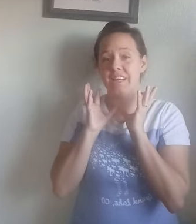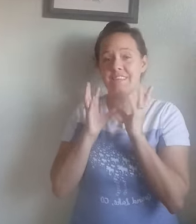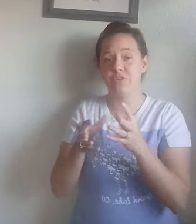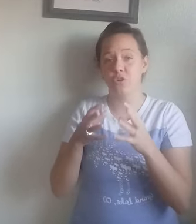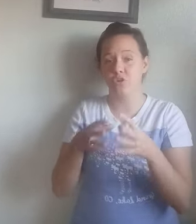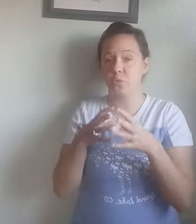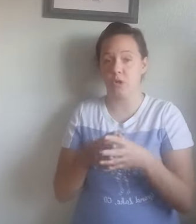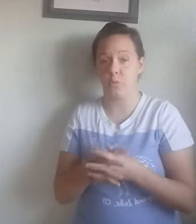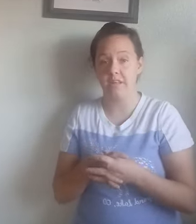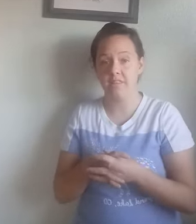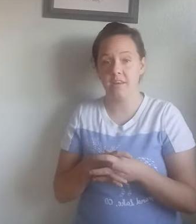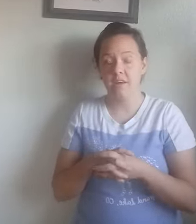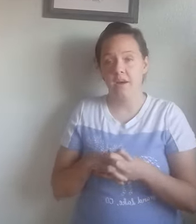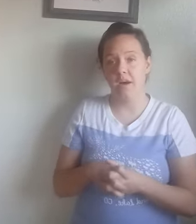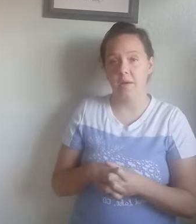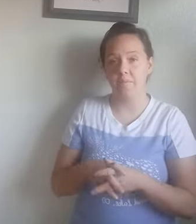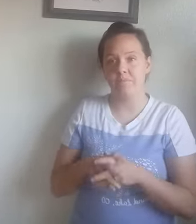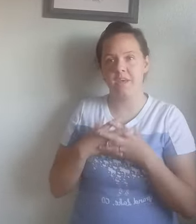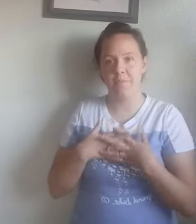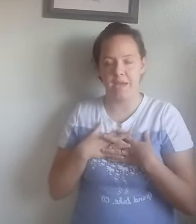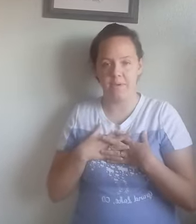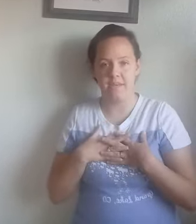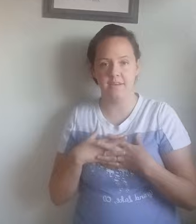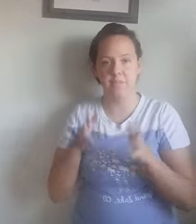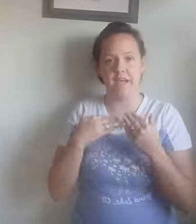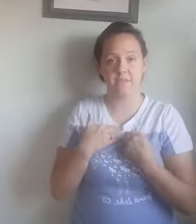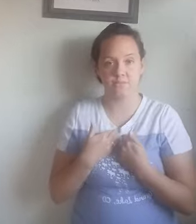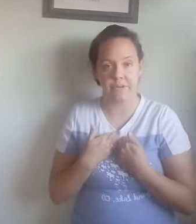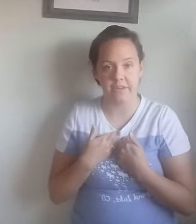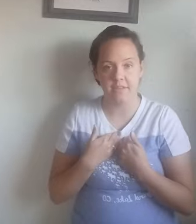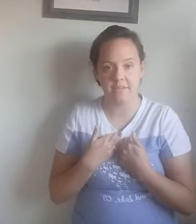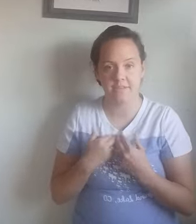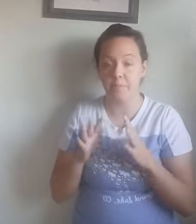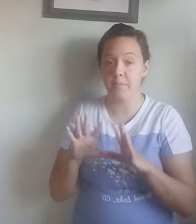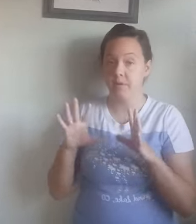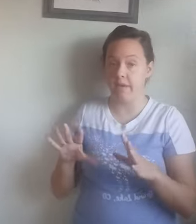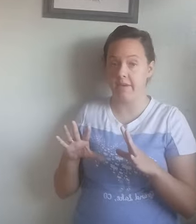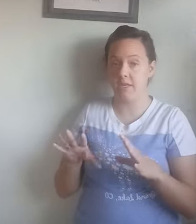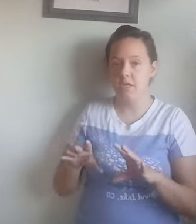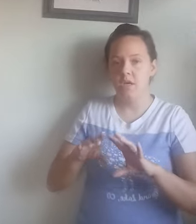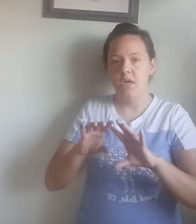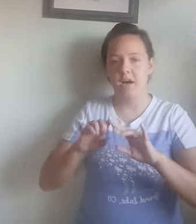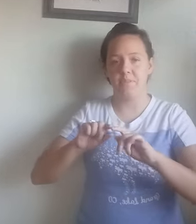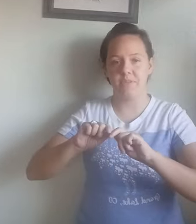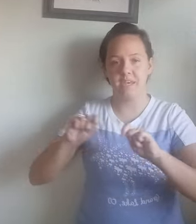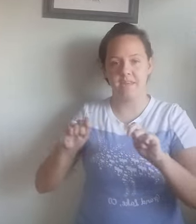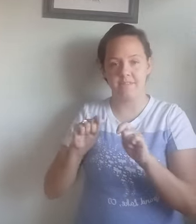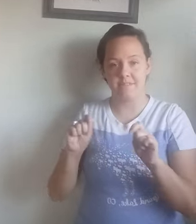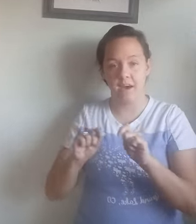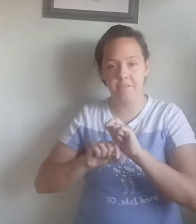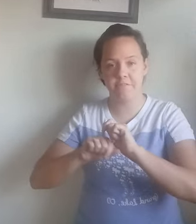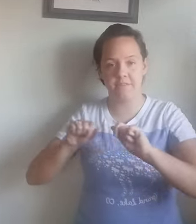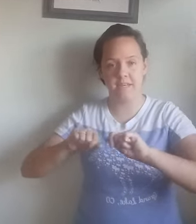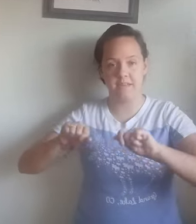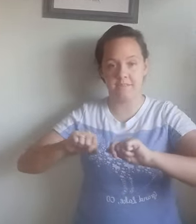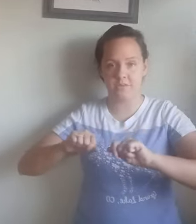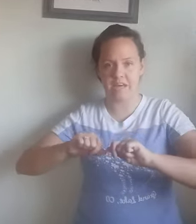difficult to work with. Um, in my opinion, in my experience, some people love it. Um, it is tough. It isn't that